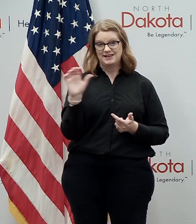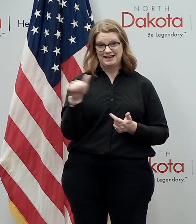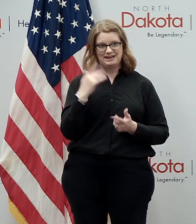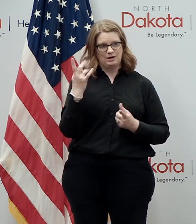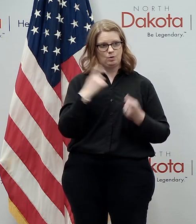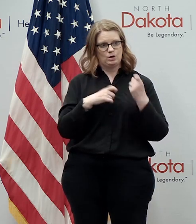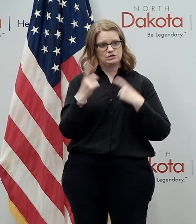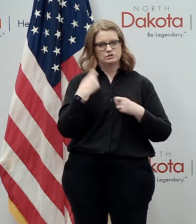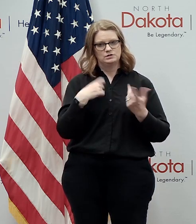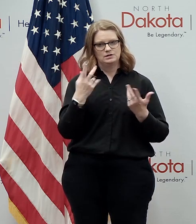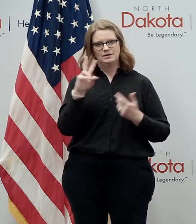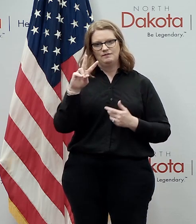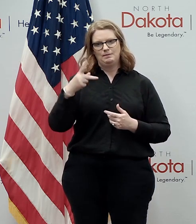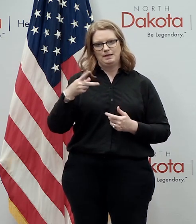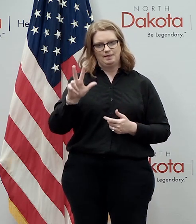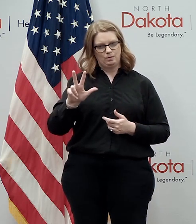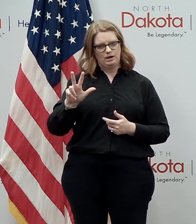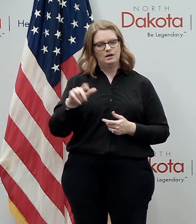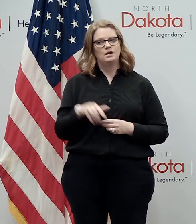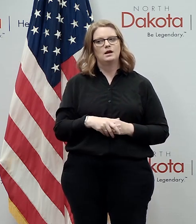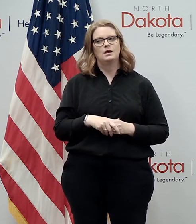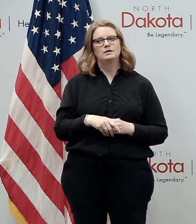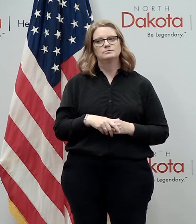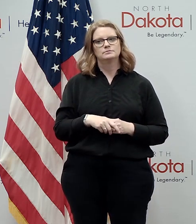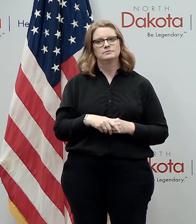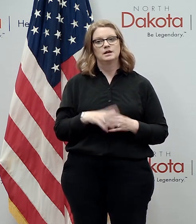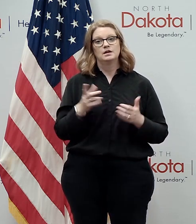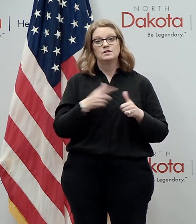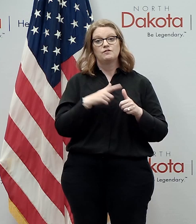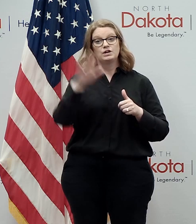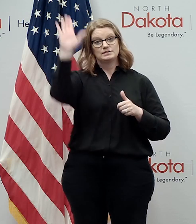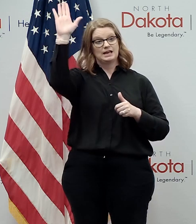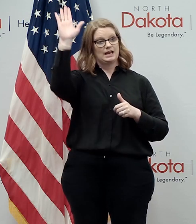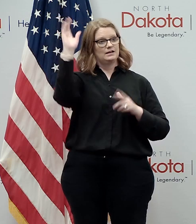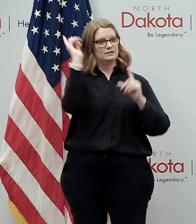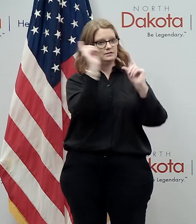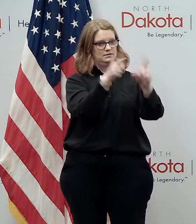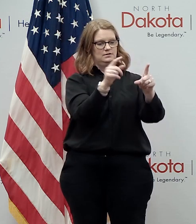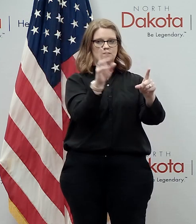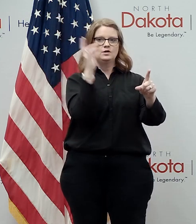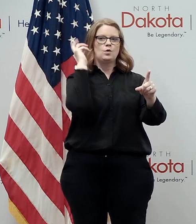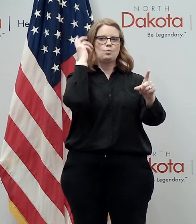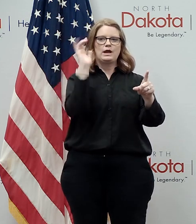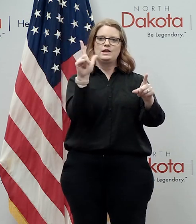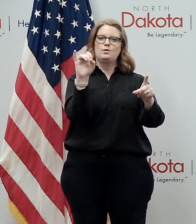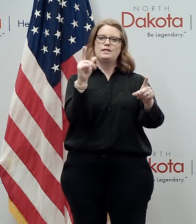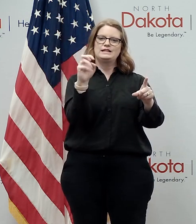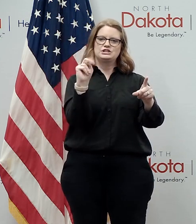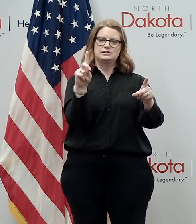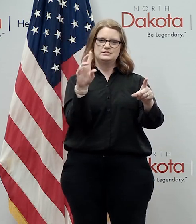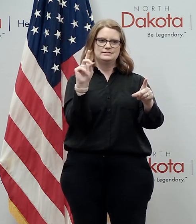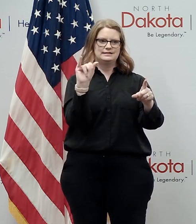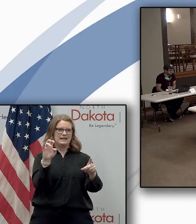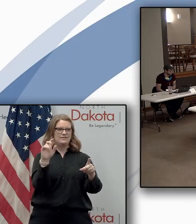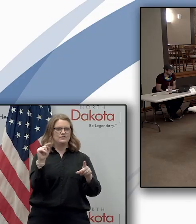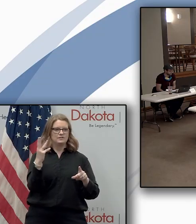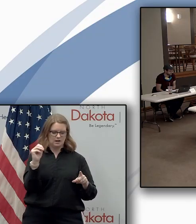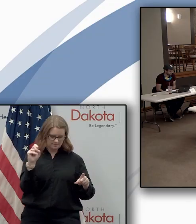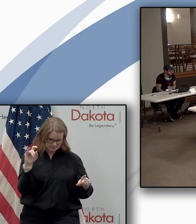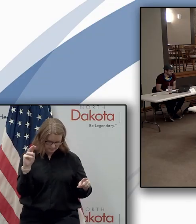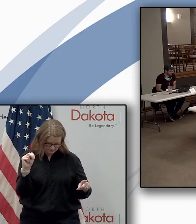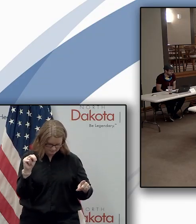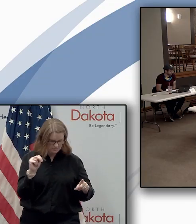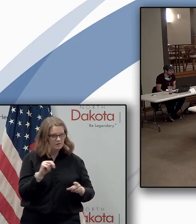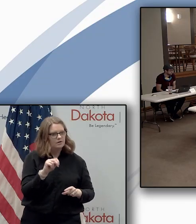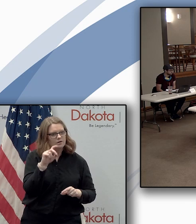questions on the the vp3 and the first hand going up goes to radio legend dave thompson governor